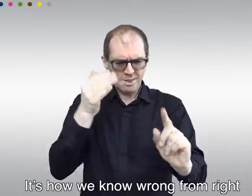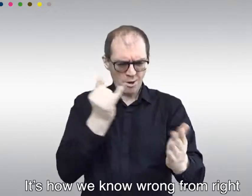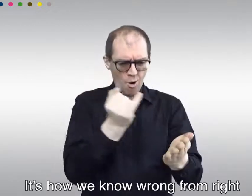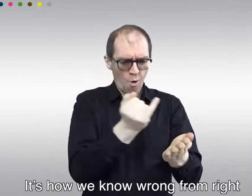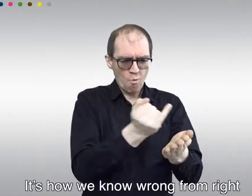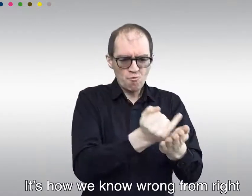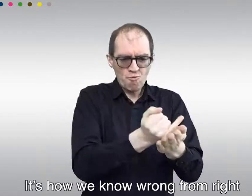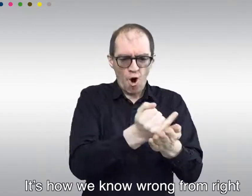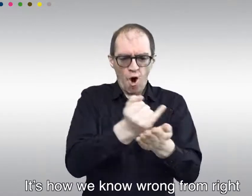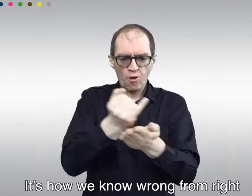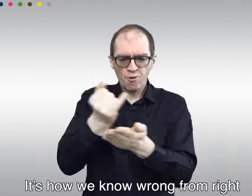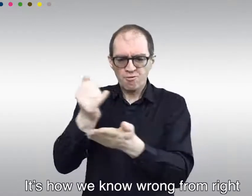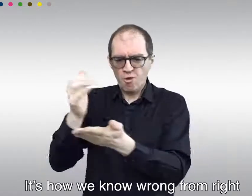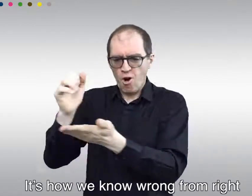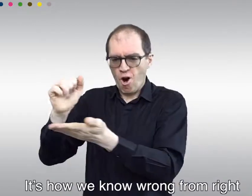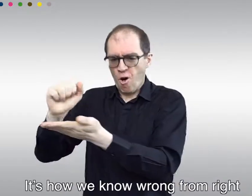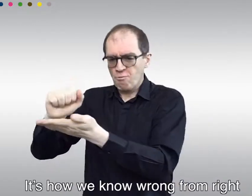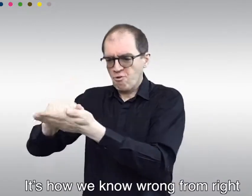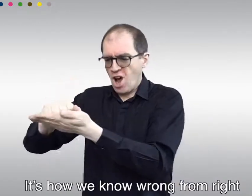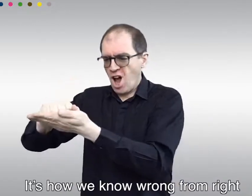wrong from right.